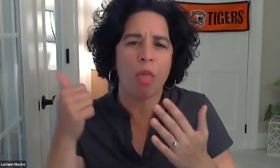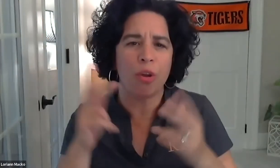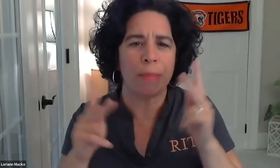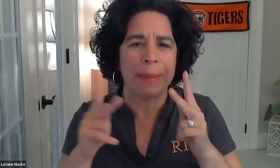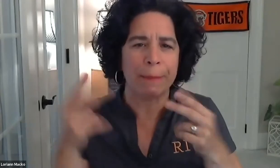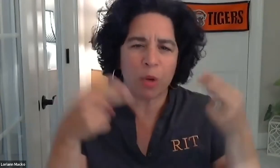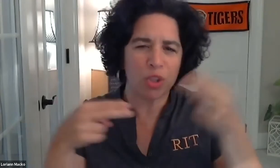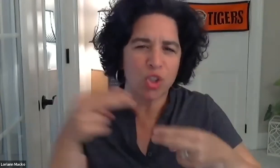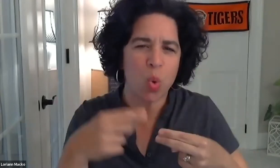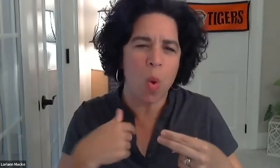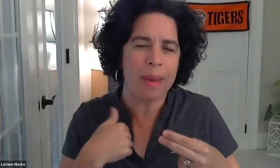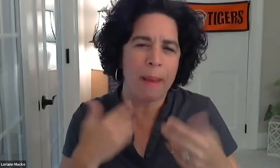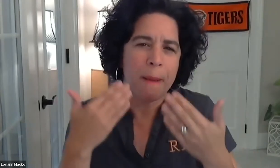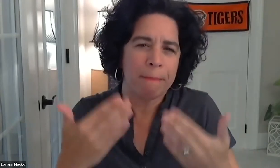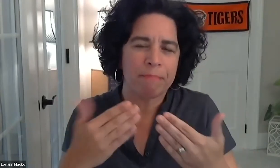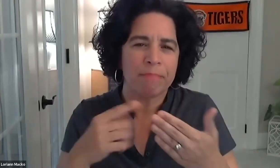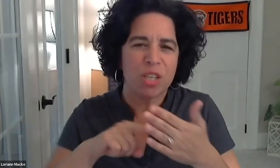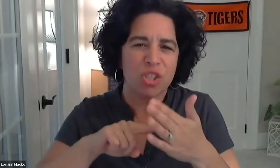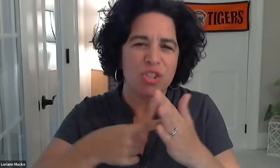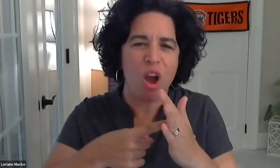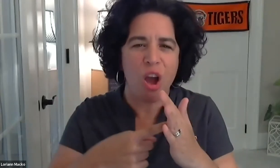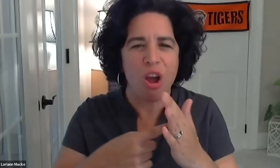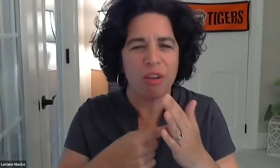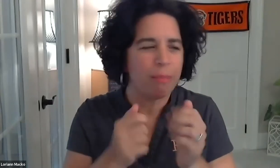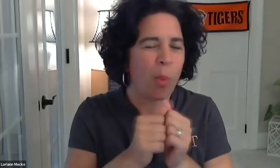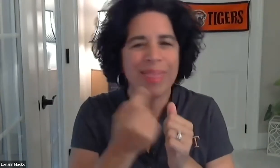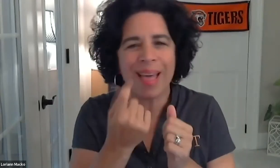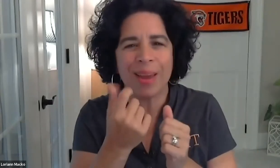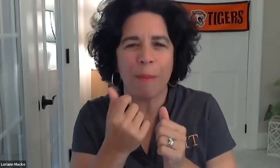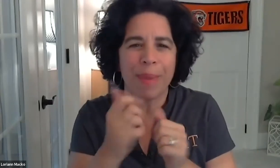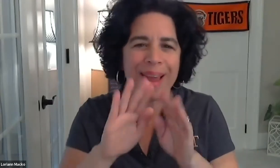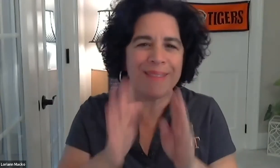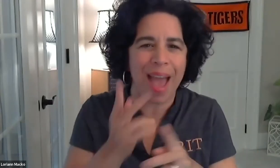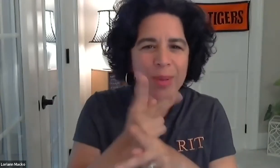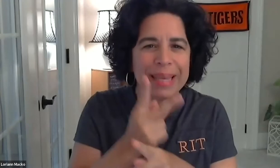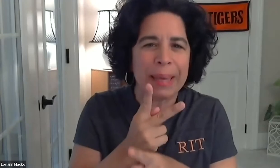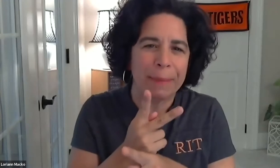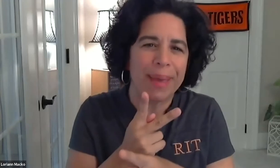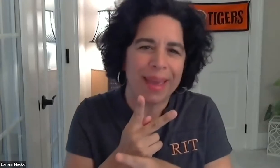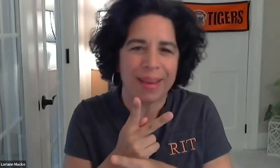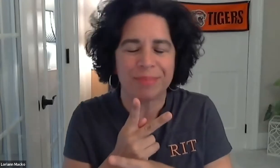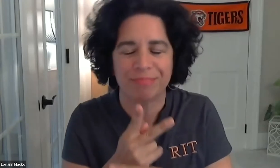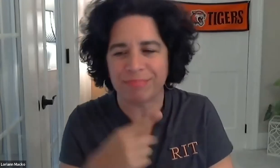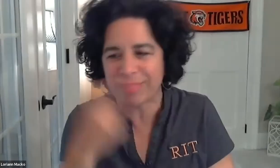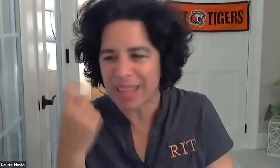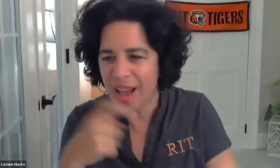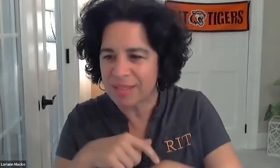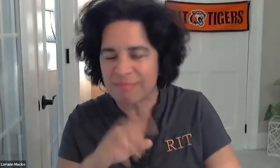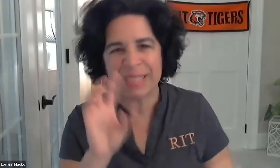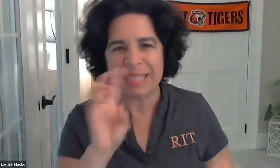While we're waiting for some other members to join, I think I'm going to go ahead and get started with just a little bit of housekeeping for